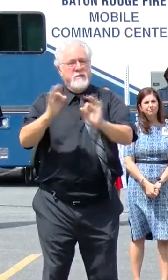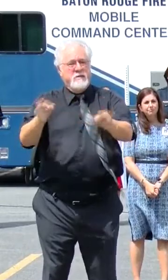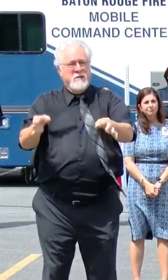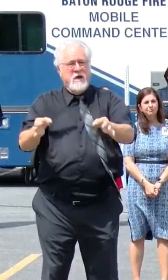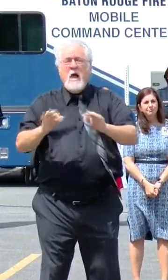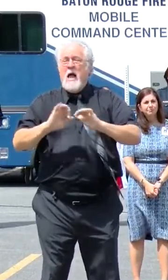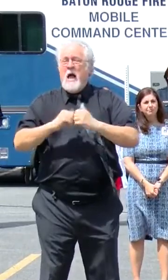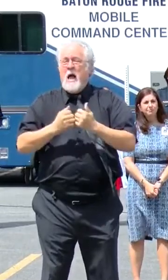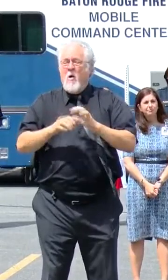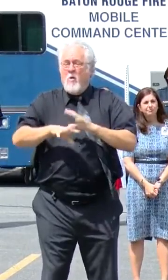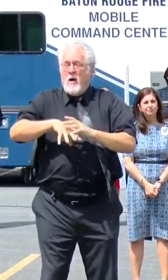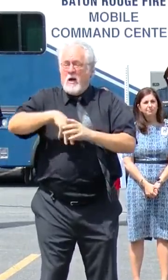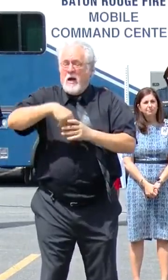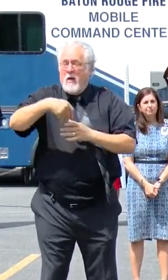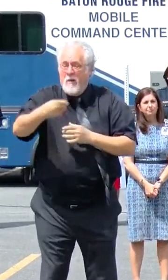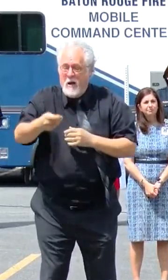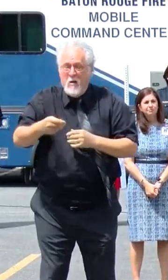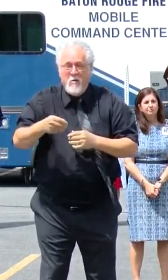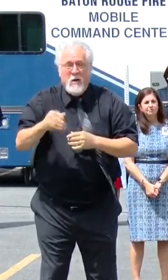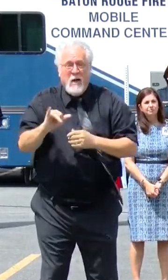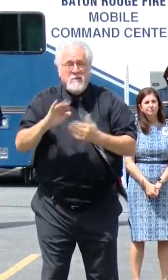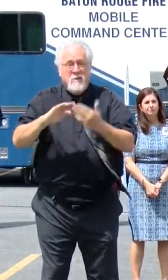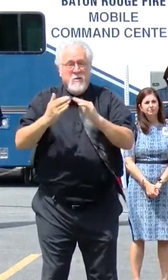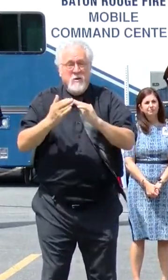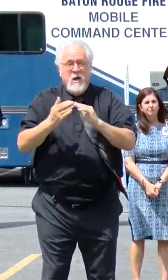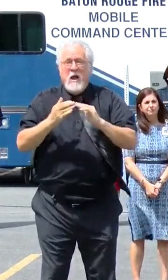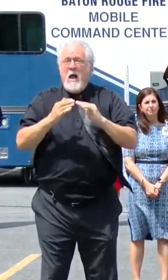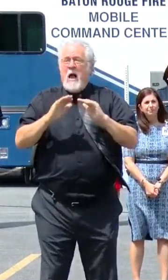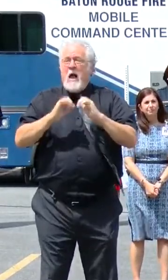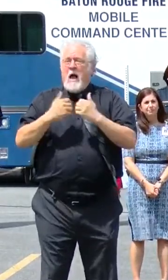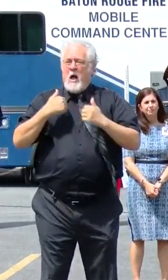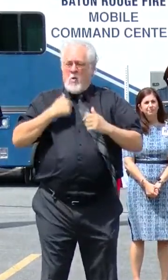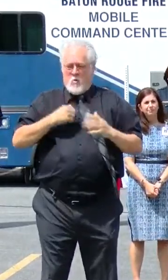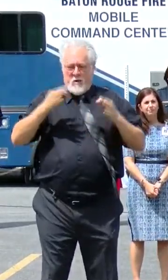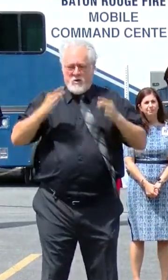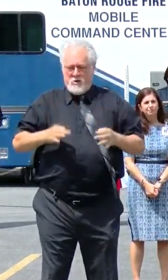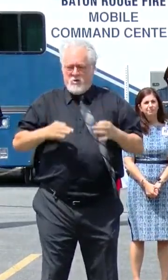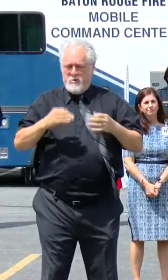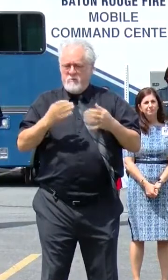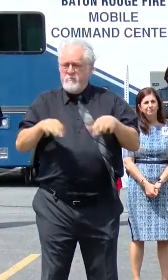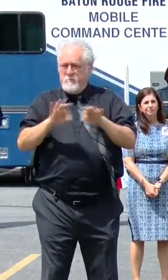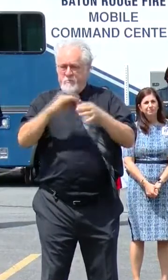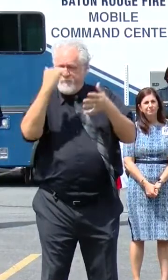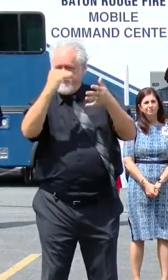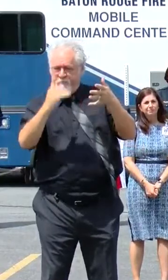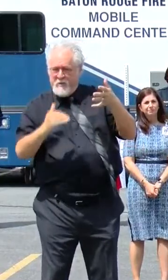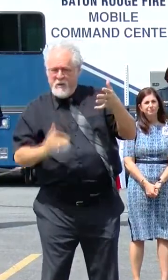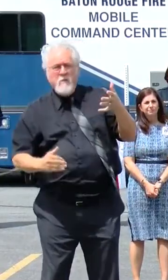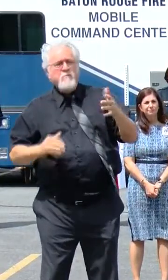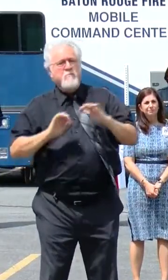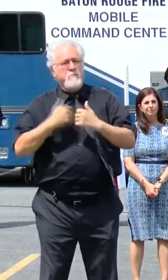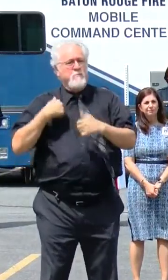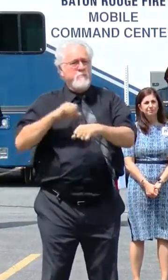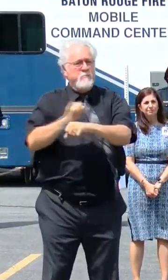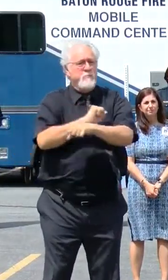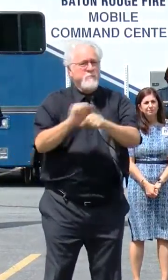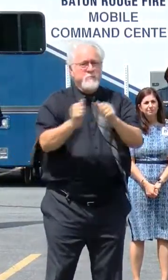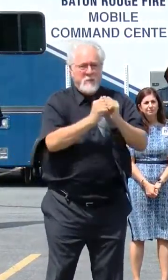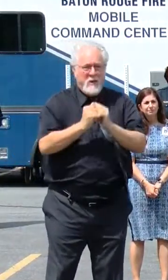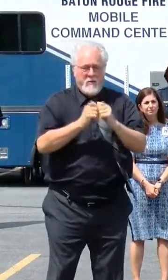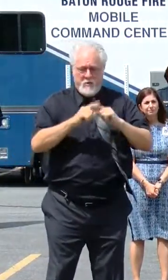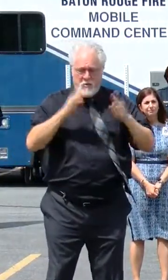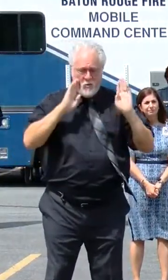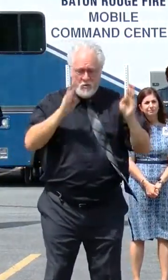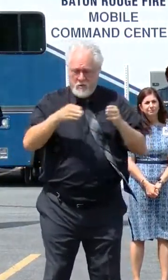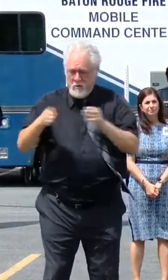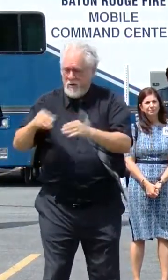re-emerge as a community, the issues we choose to prioritize, and the way we work together to address